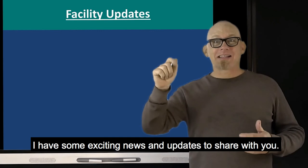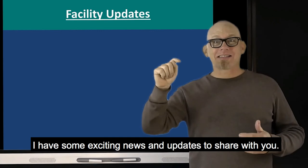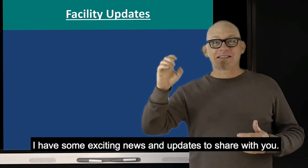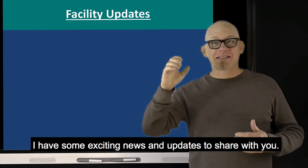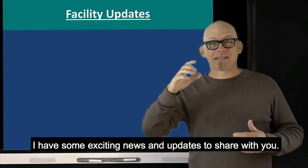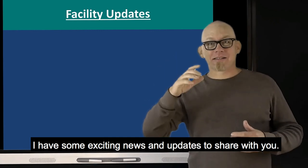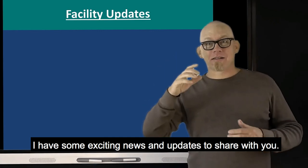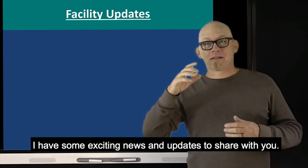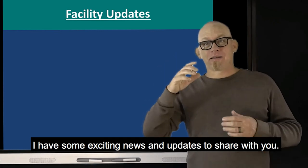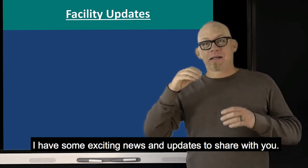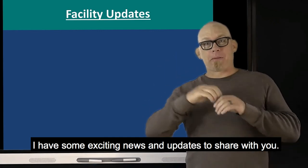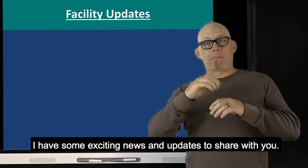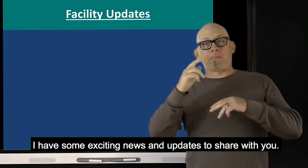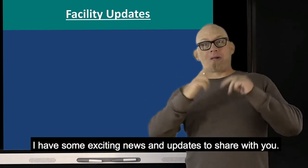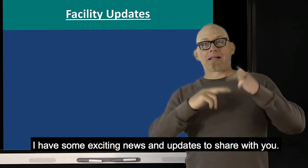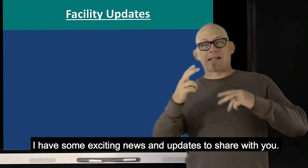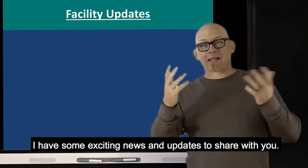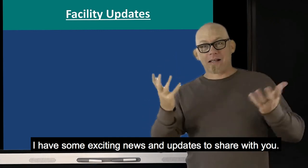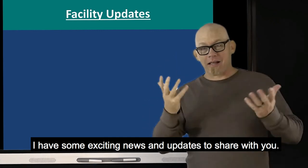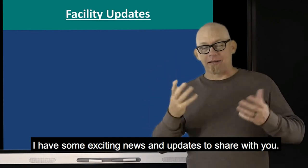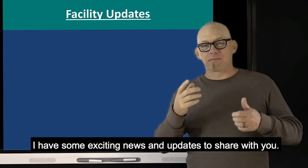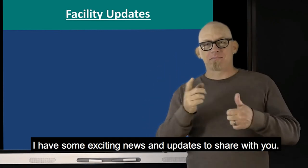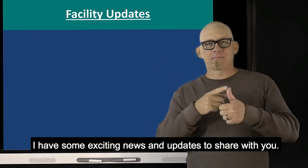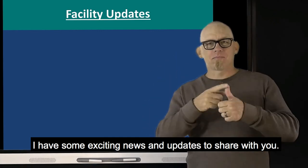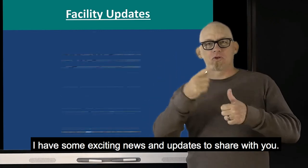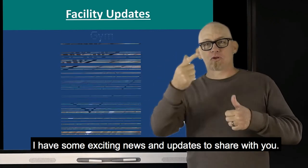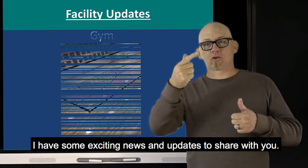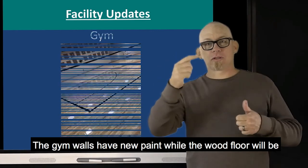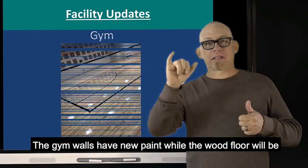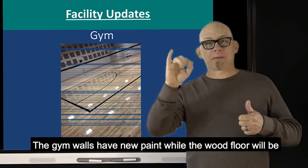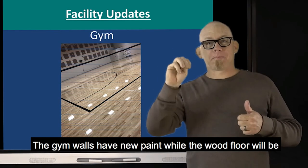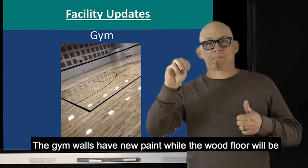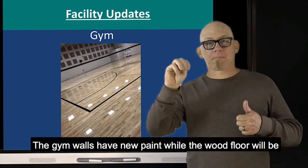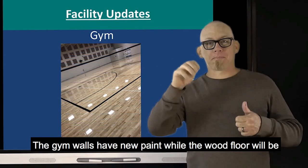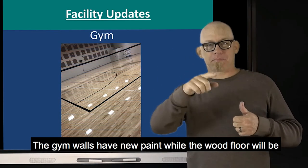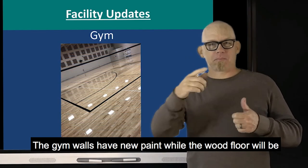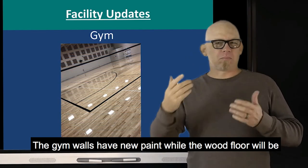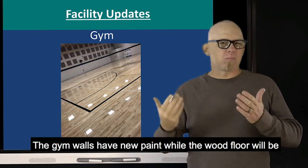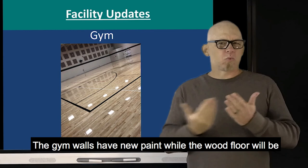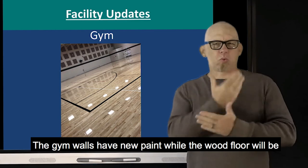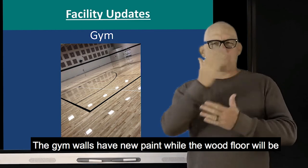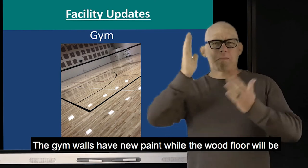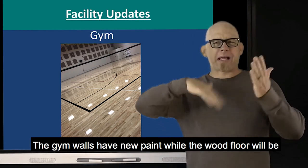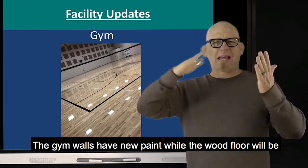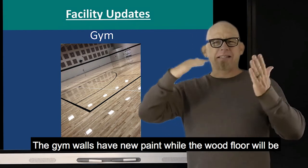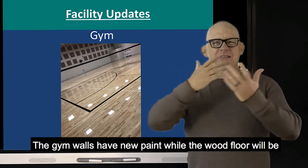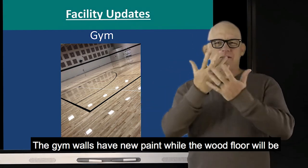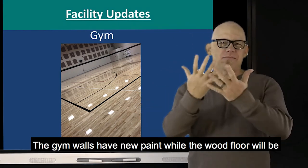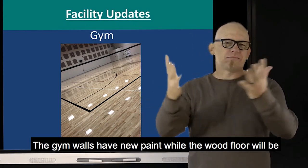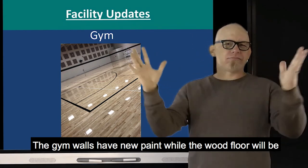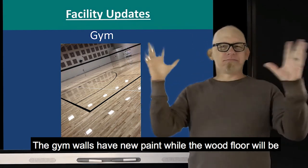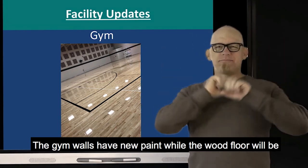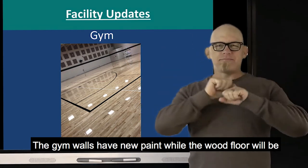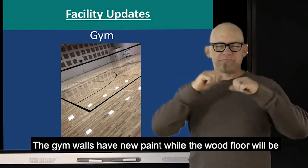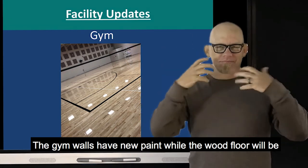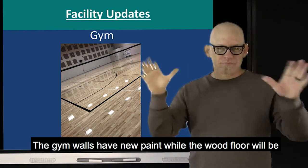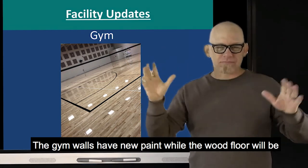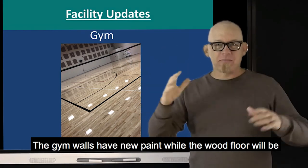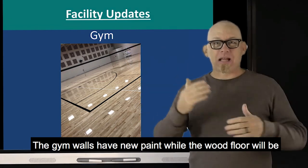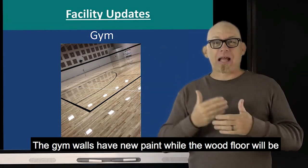some exciting news as far as our facilities go. Our gym recently got a new paint job